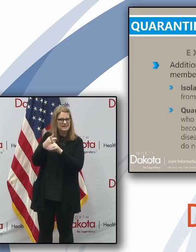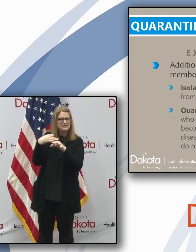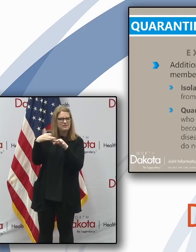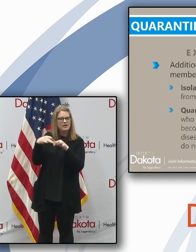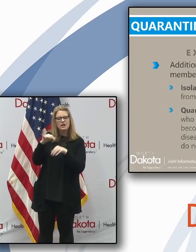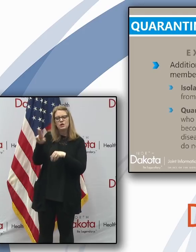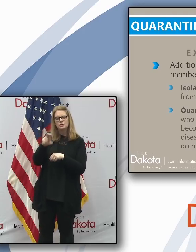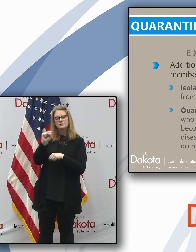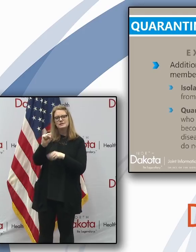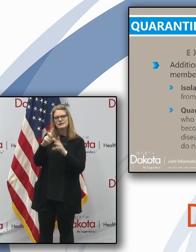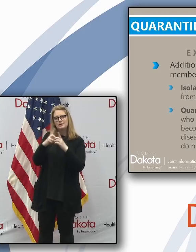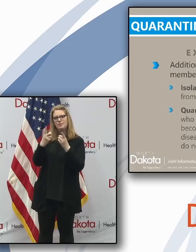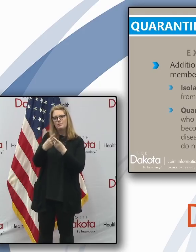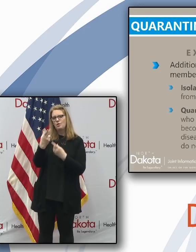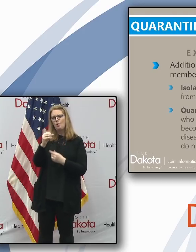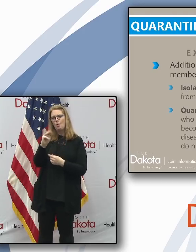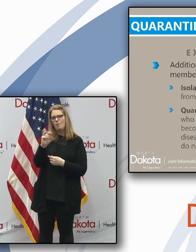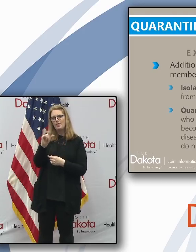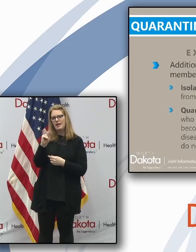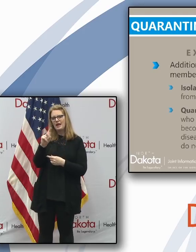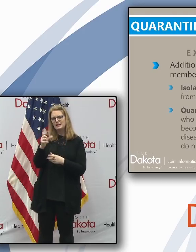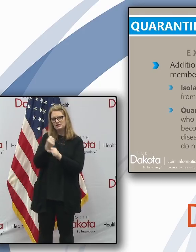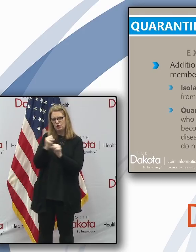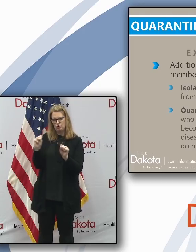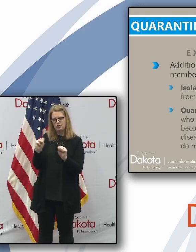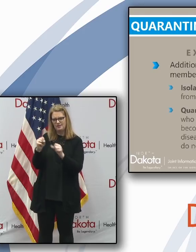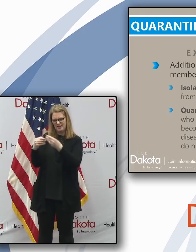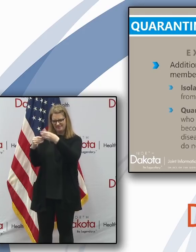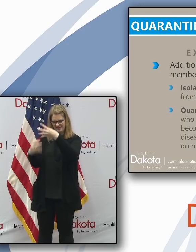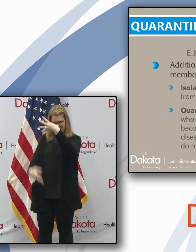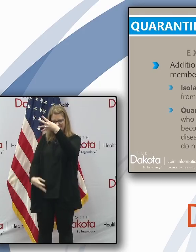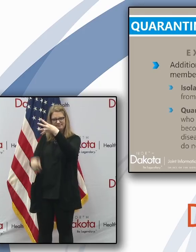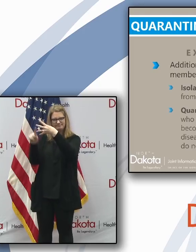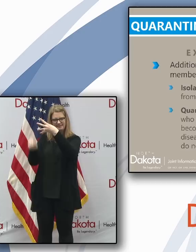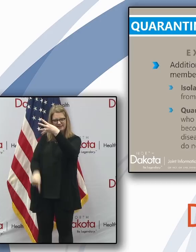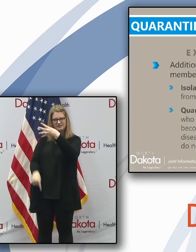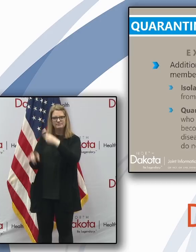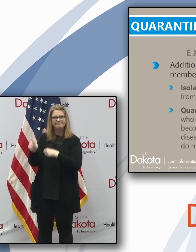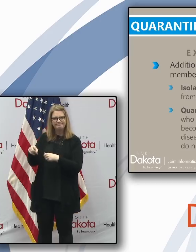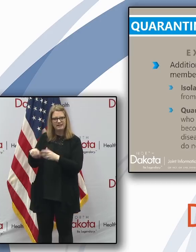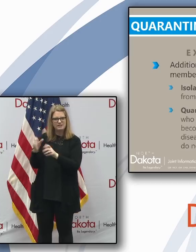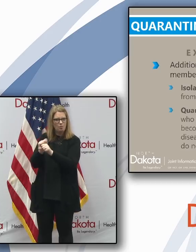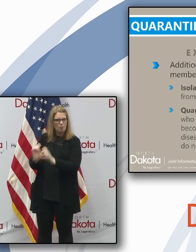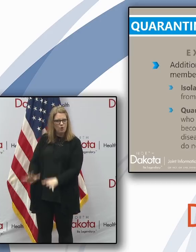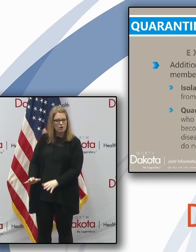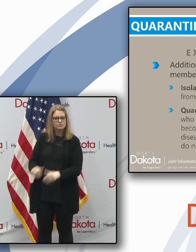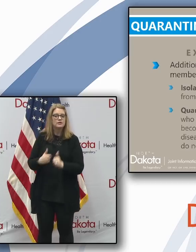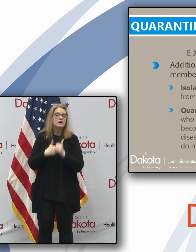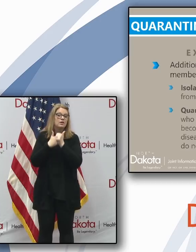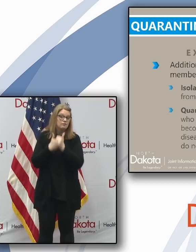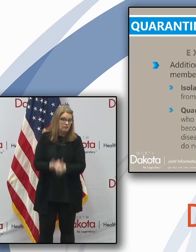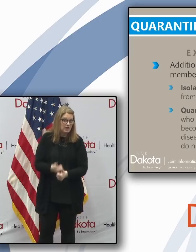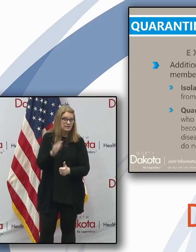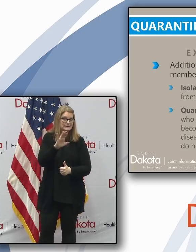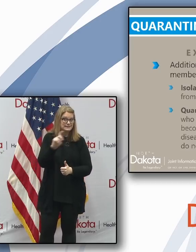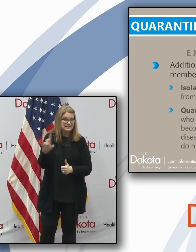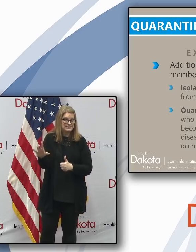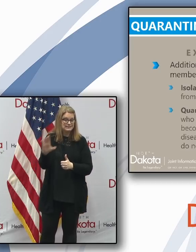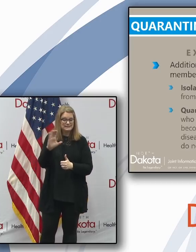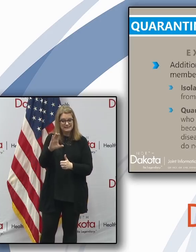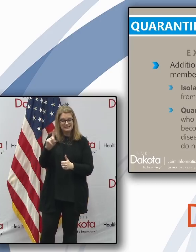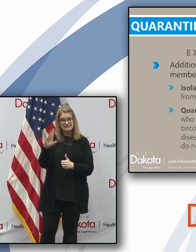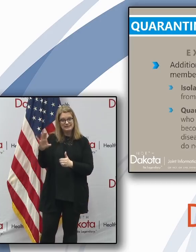United States Department of Homeland Security. Employers should follow the CDC guidelines that were updated this week